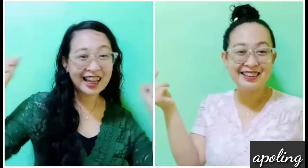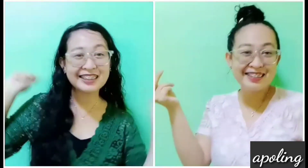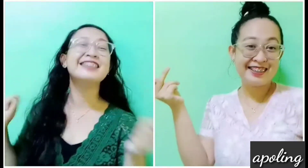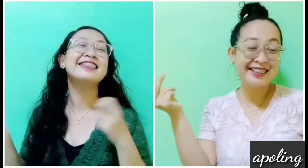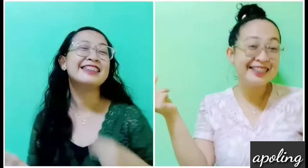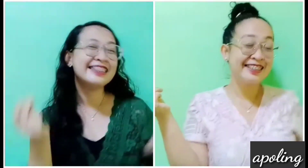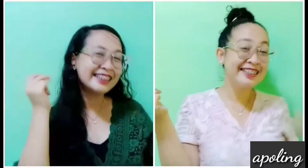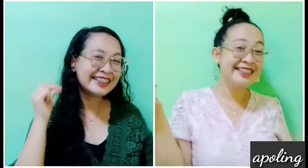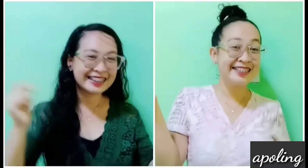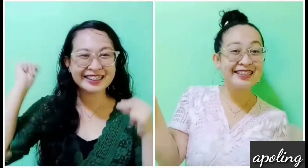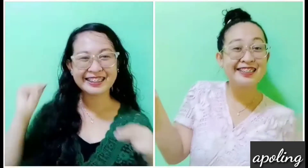Hey